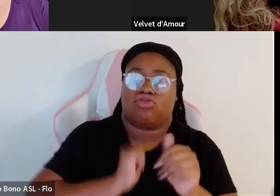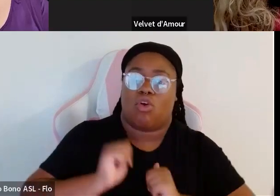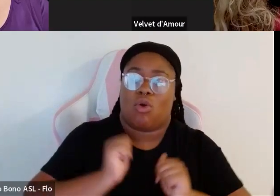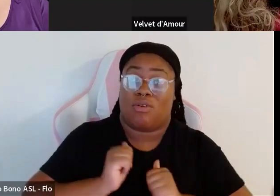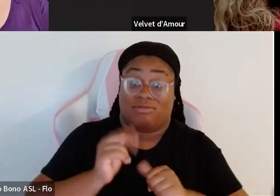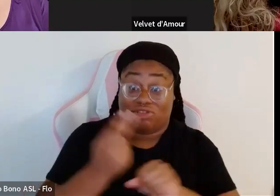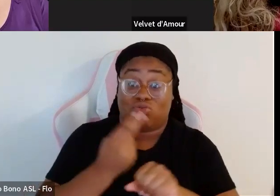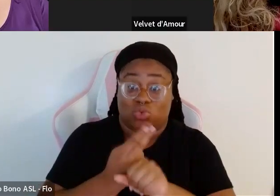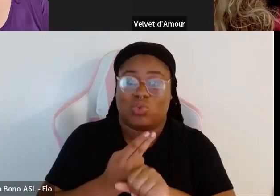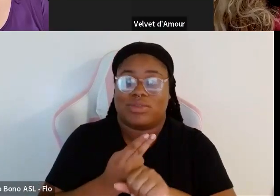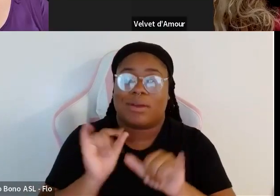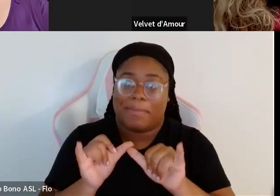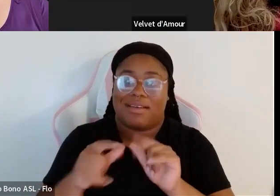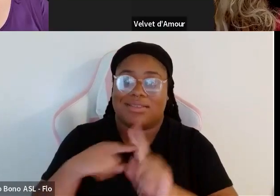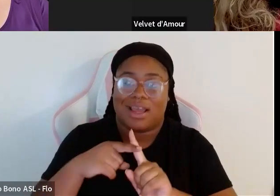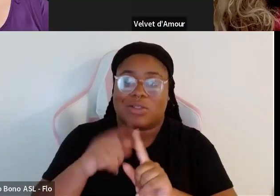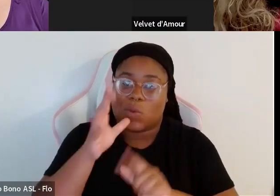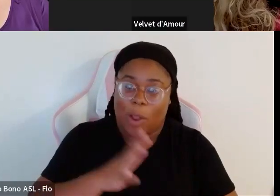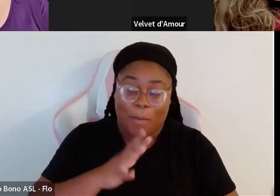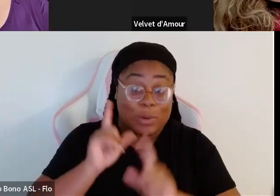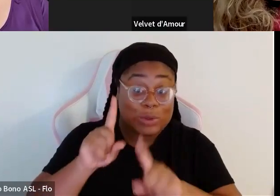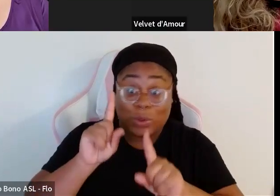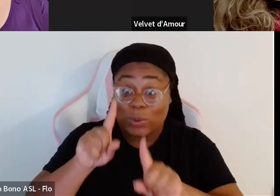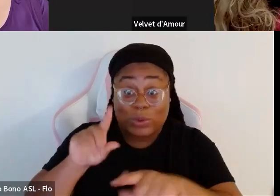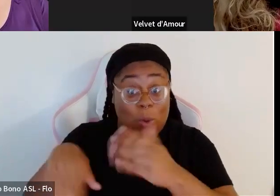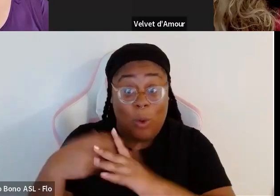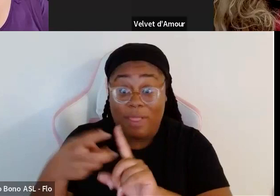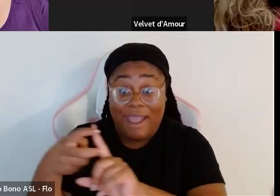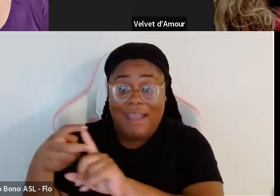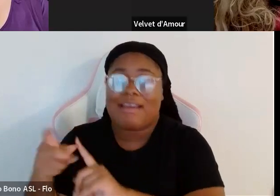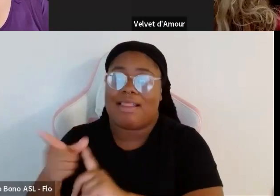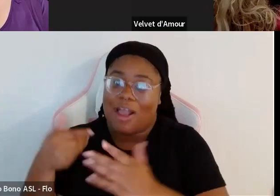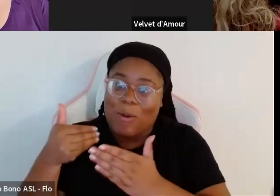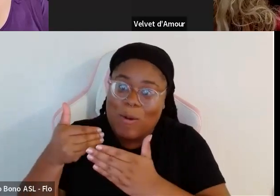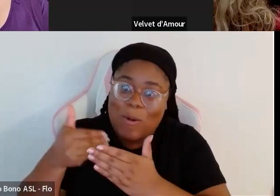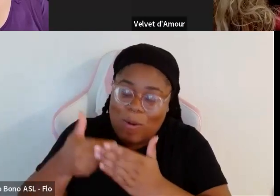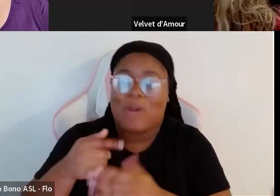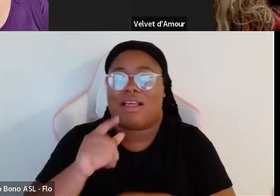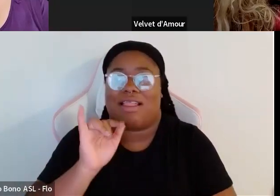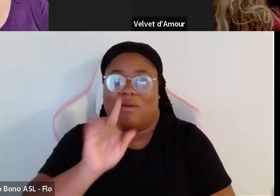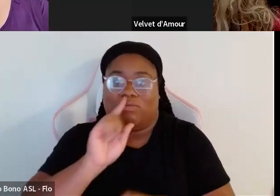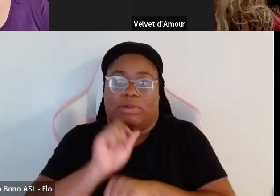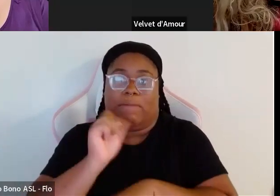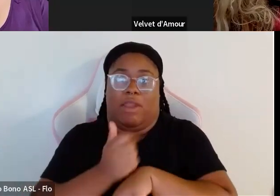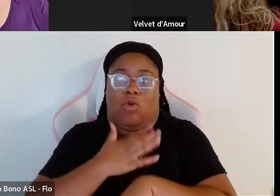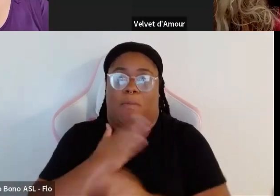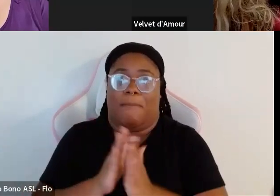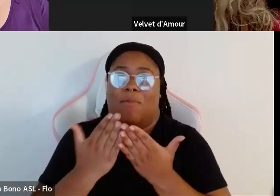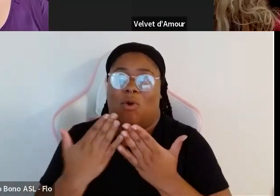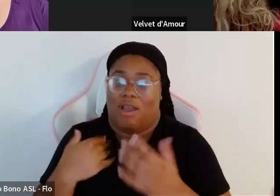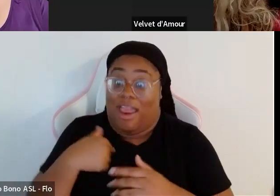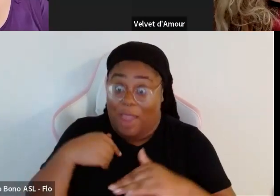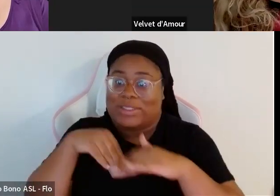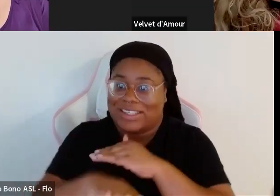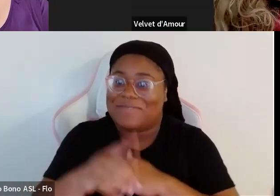a plus size woman and so I went to all the castings for that and got closer and closer and it really was based on my book that I got in